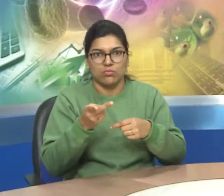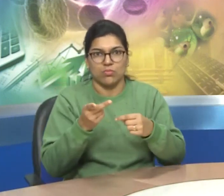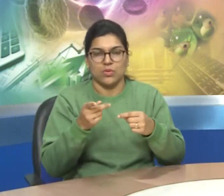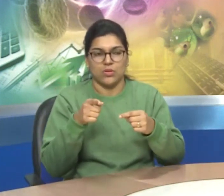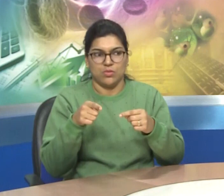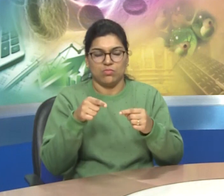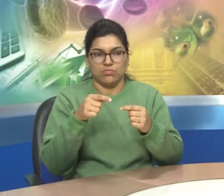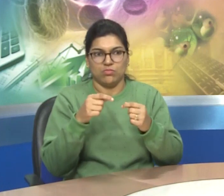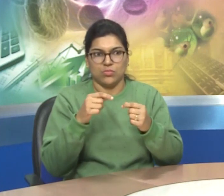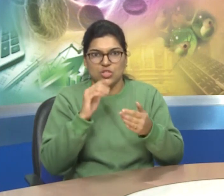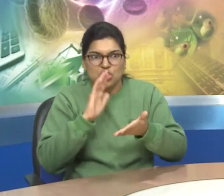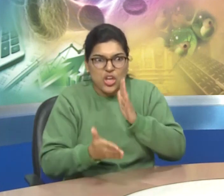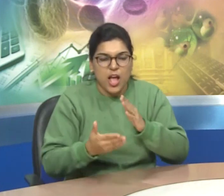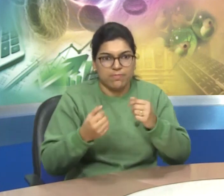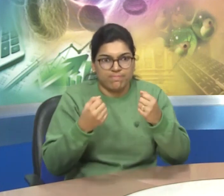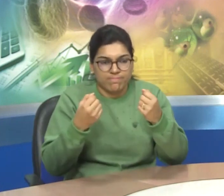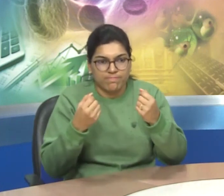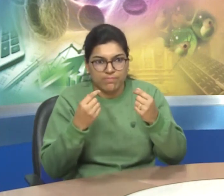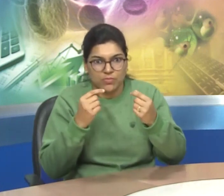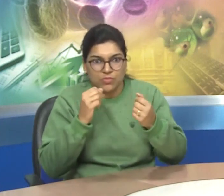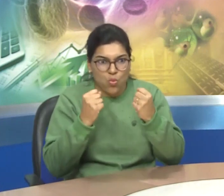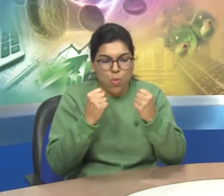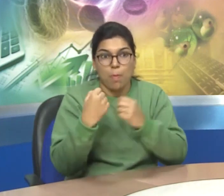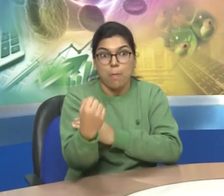if there is point clash between the two